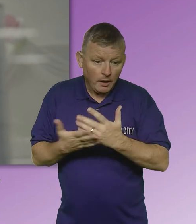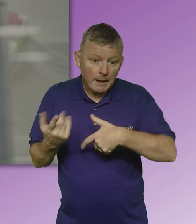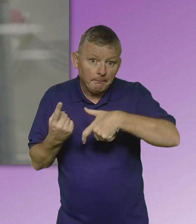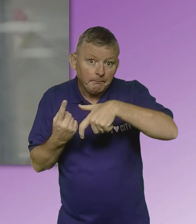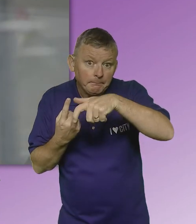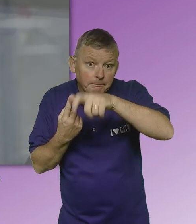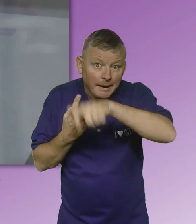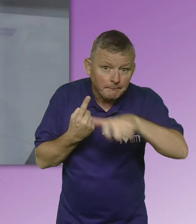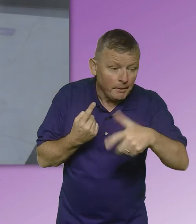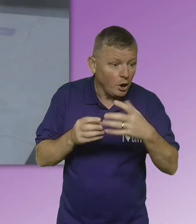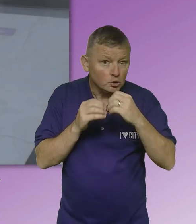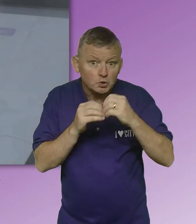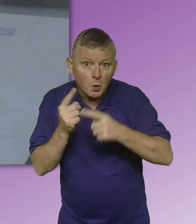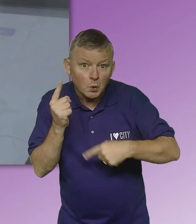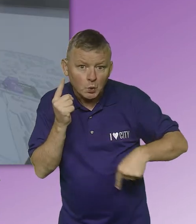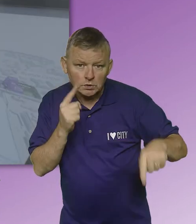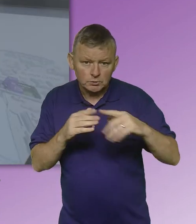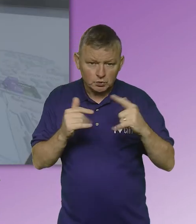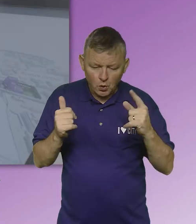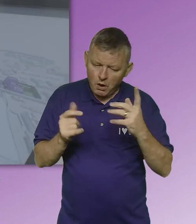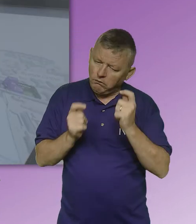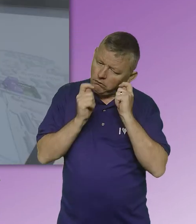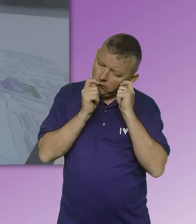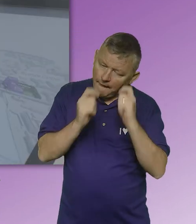that applicants and students are met with fairness and equality.